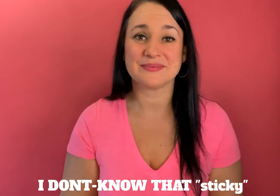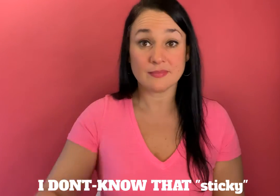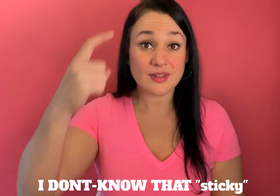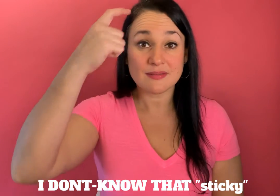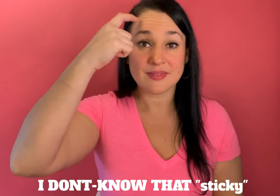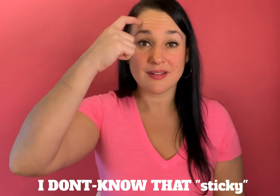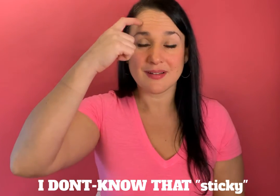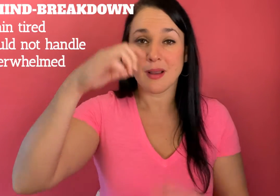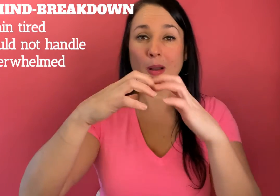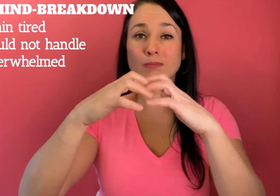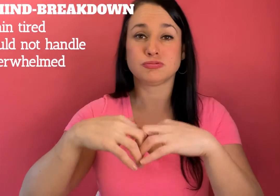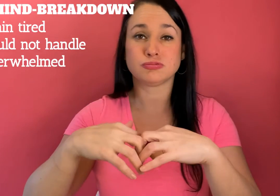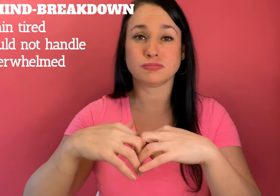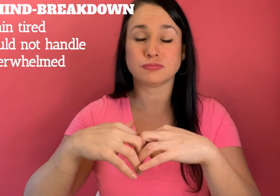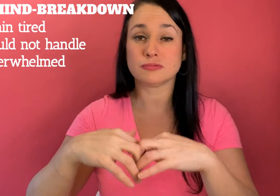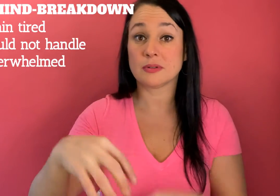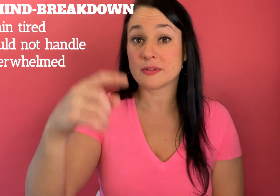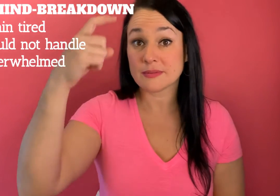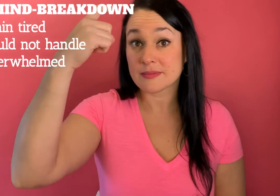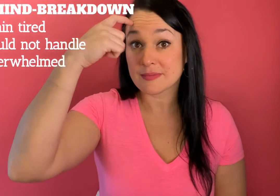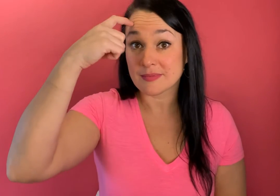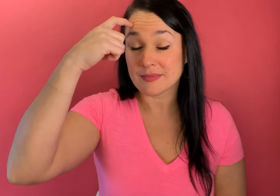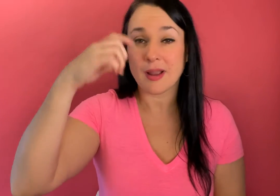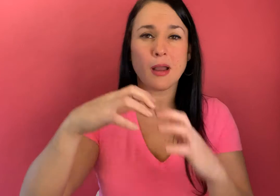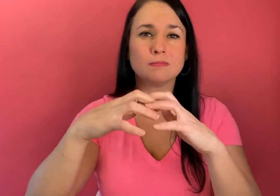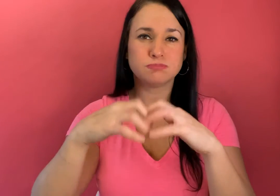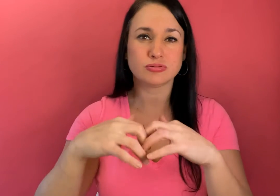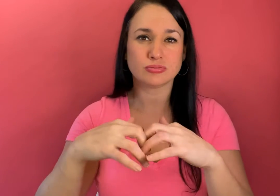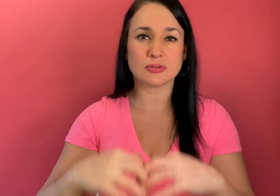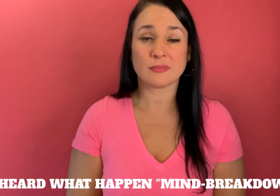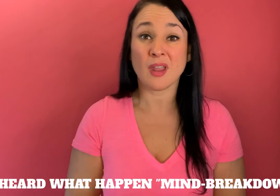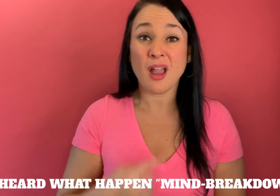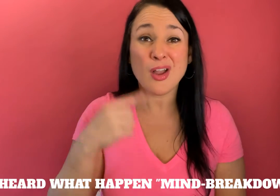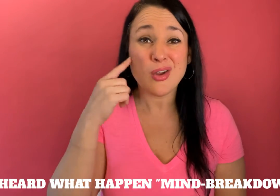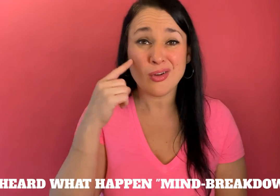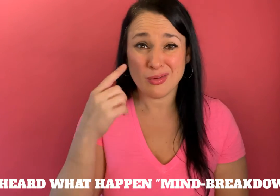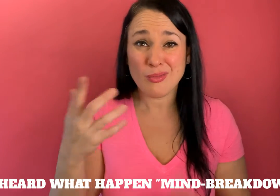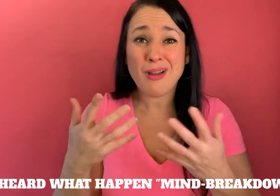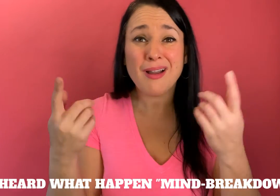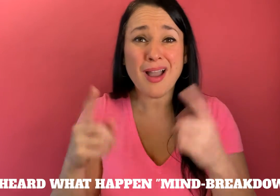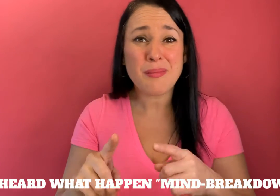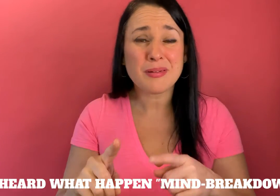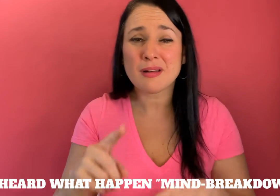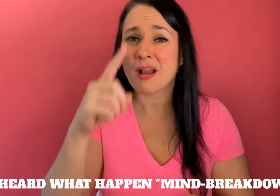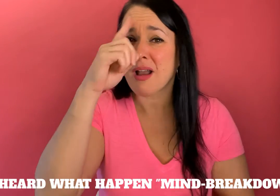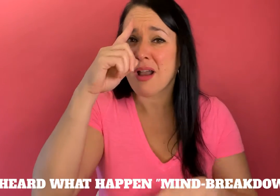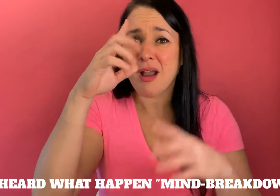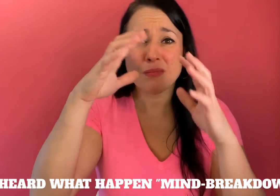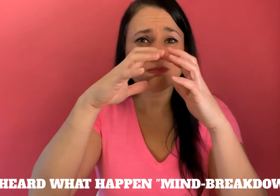mind breakdown or shut down I heard what happened and my